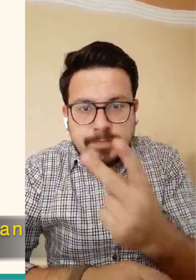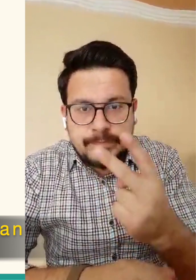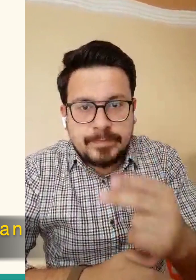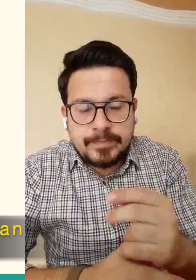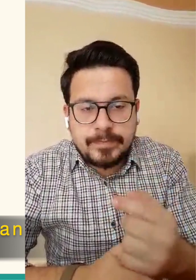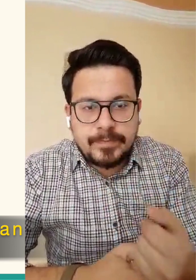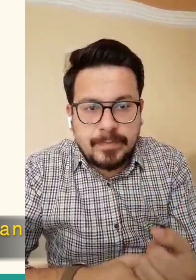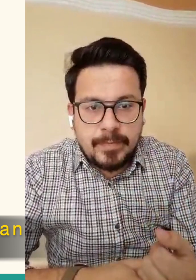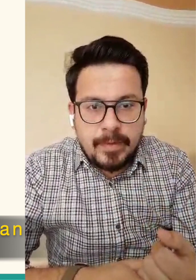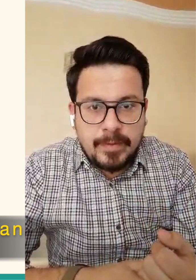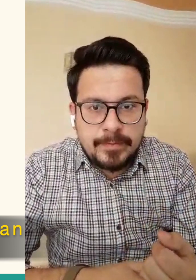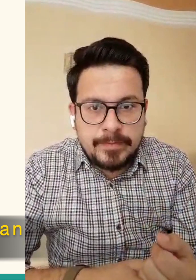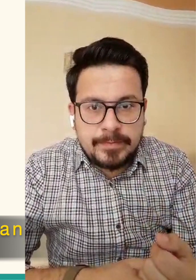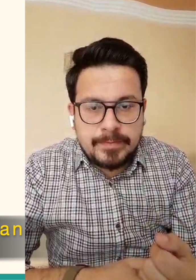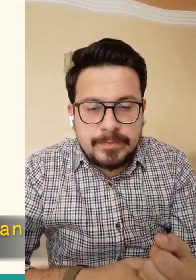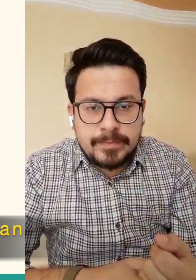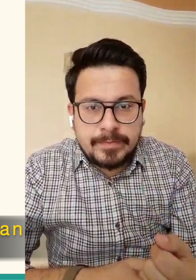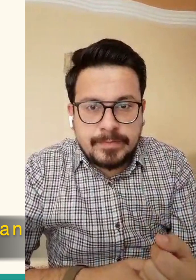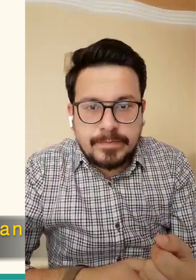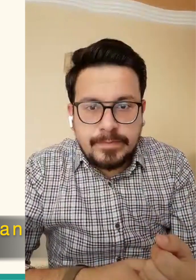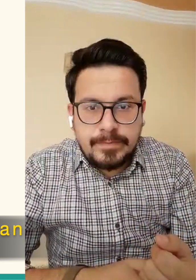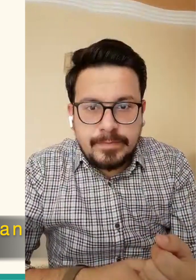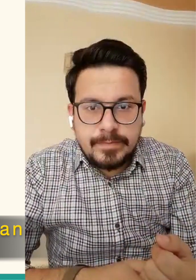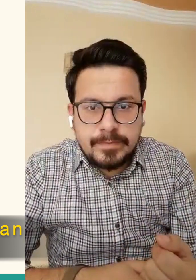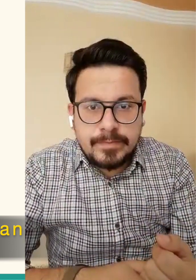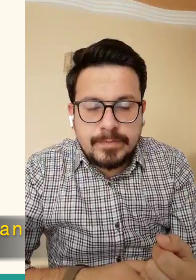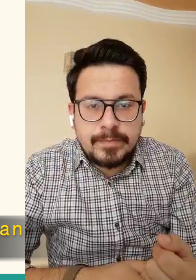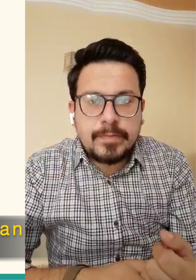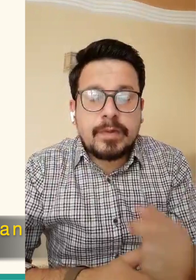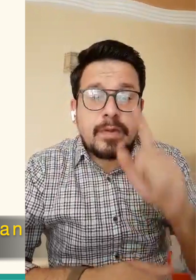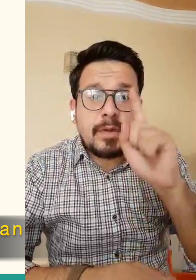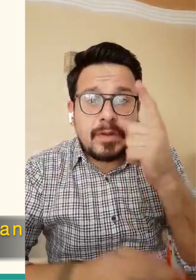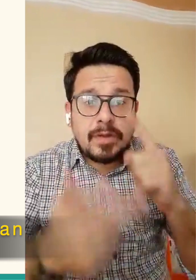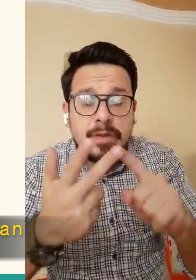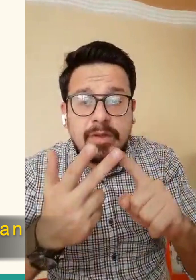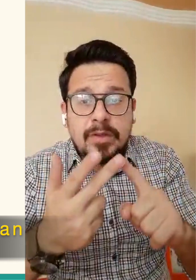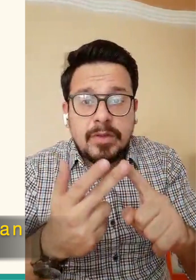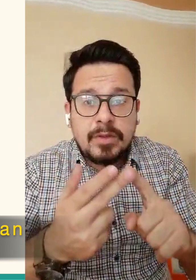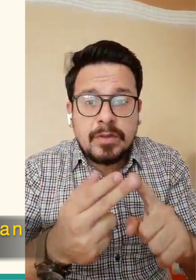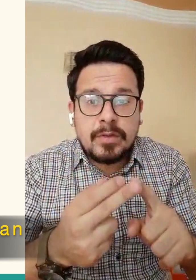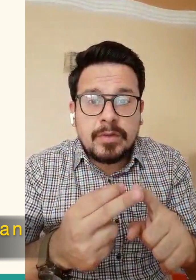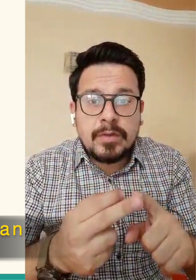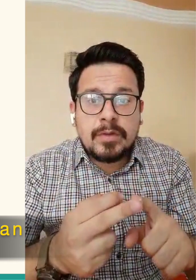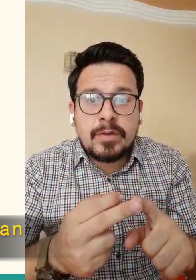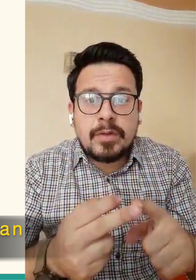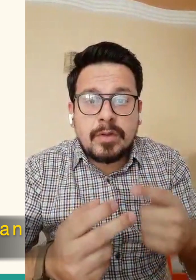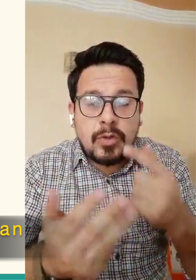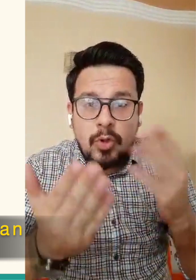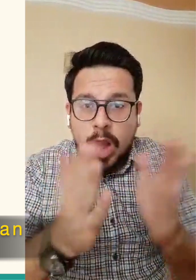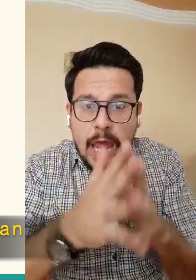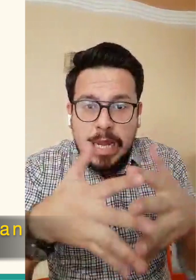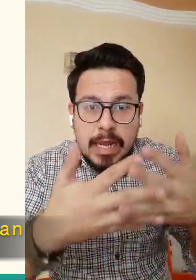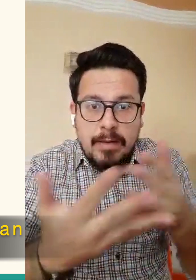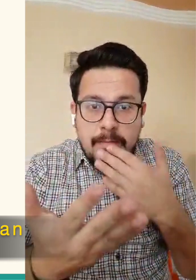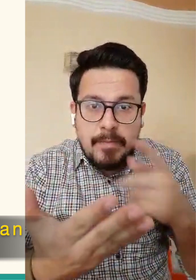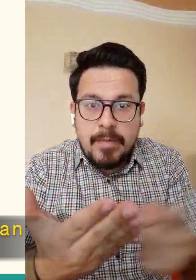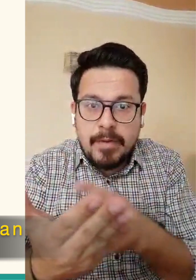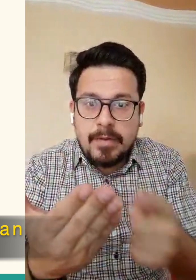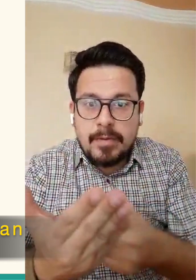Thursdays Abu Huraira said, Number 2. Recite and reflect upon the